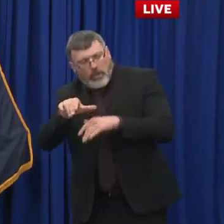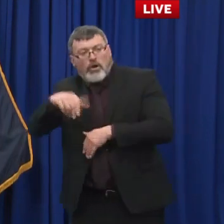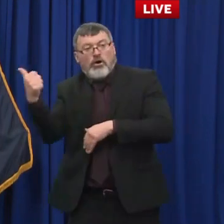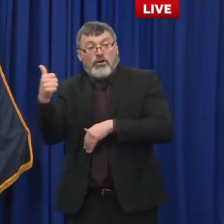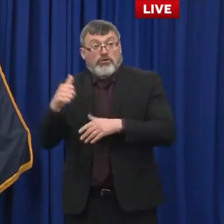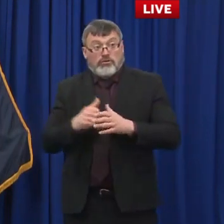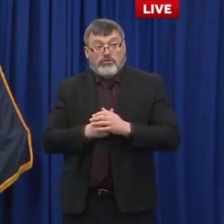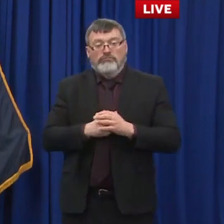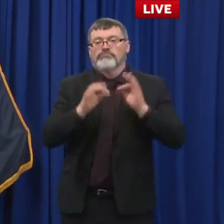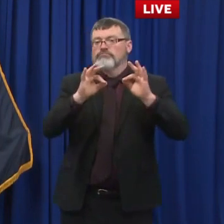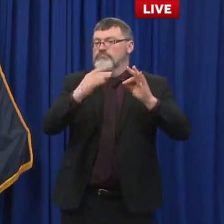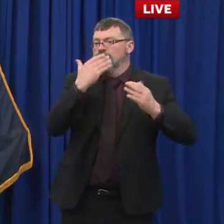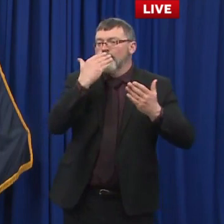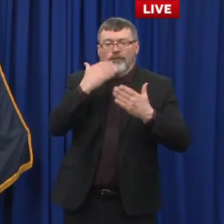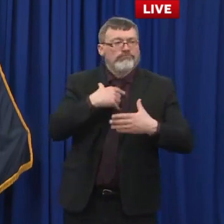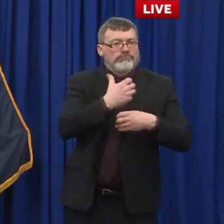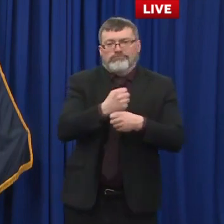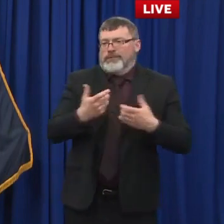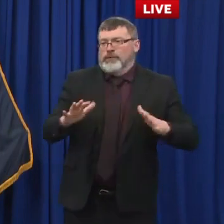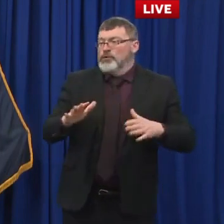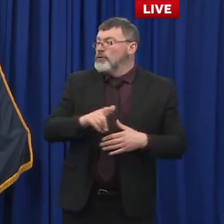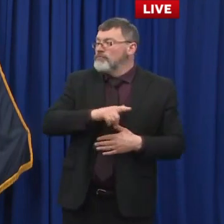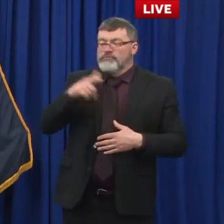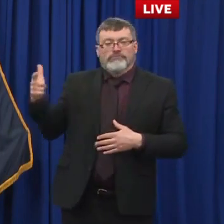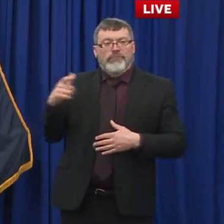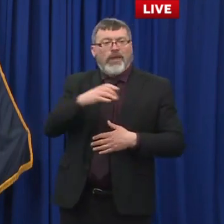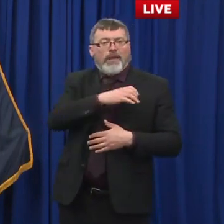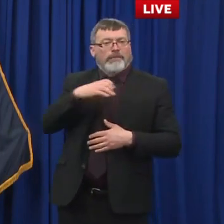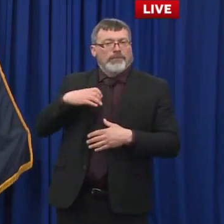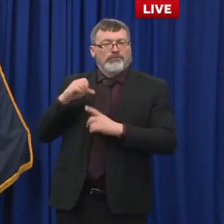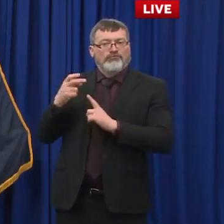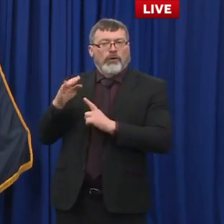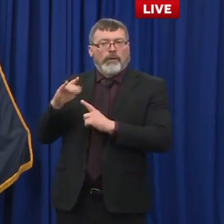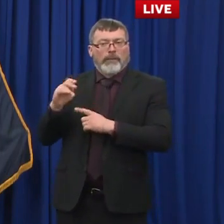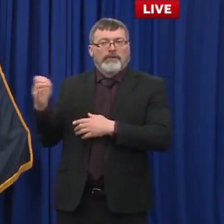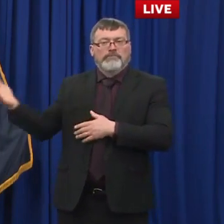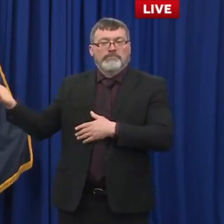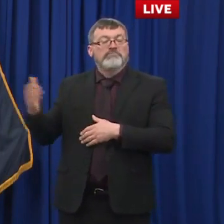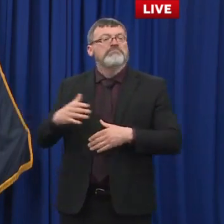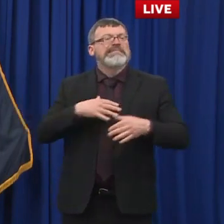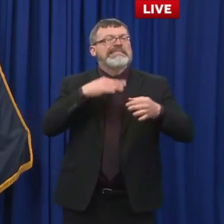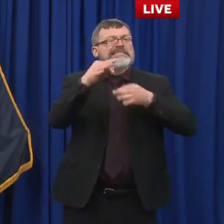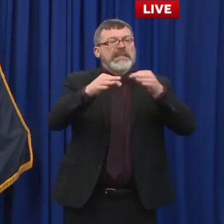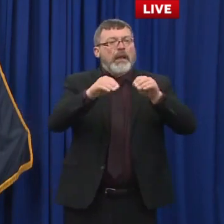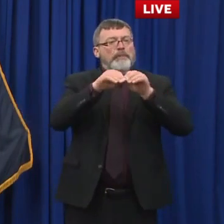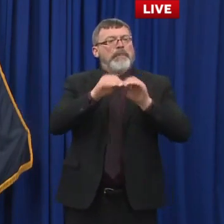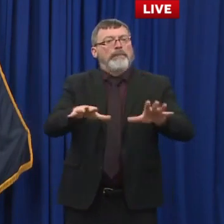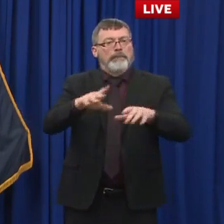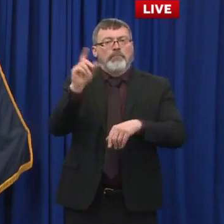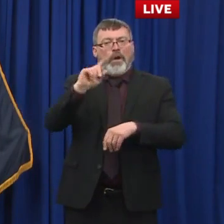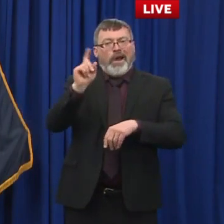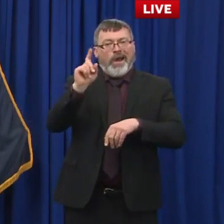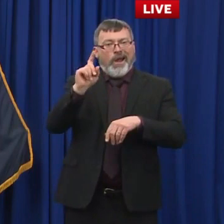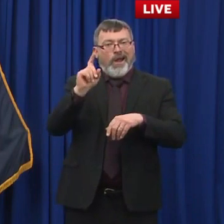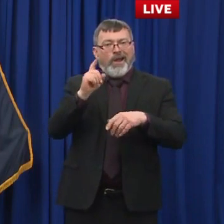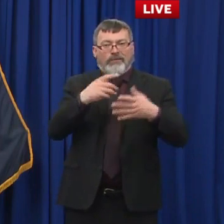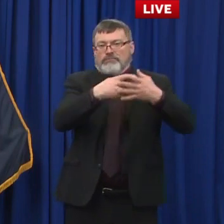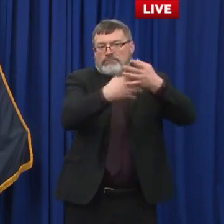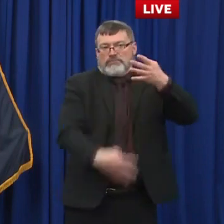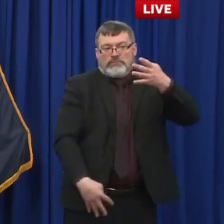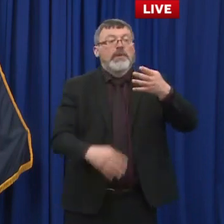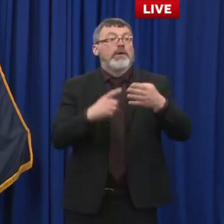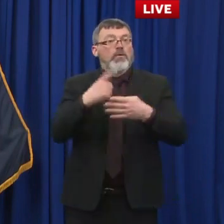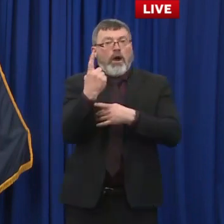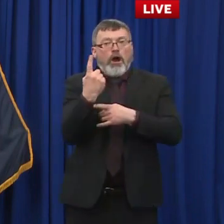Good afternoon, just a brief update on institutional outbreaks. We are closing one institutional outbreak today. The Rockingham